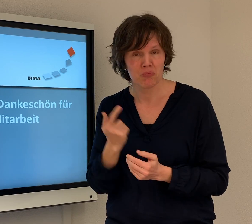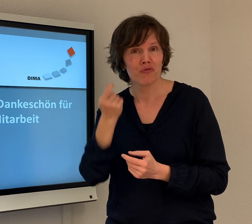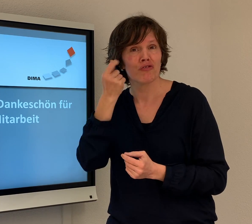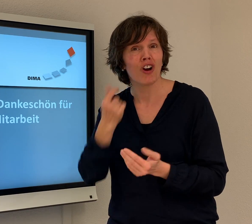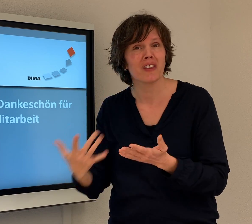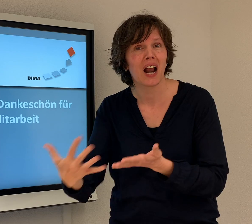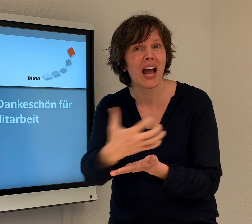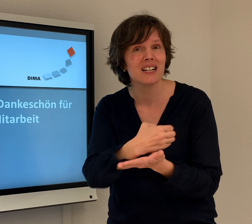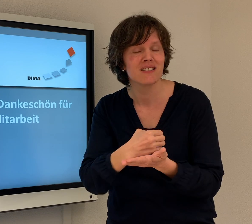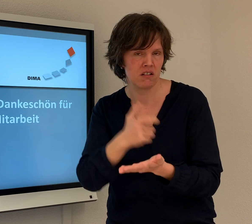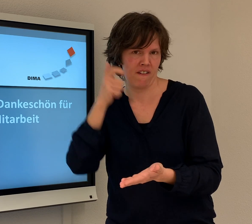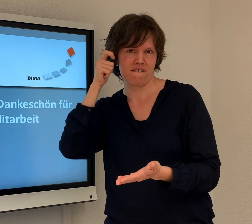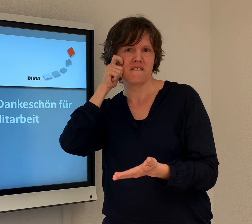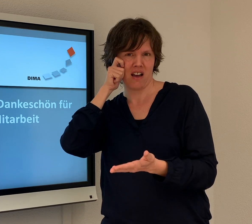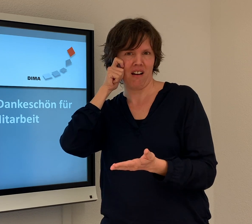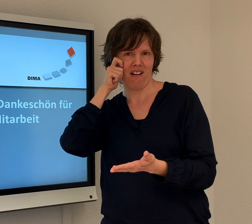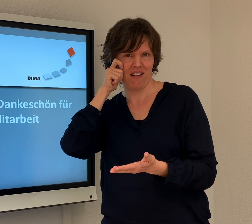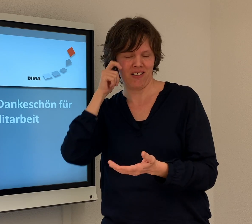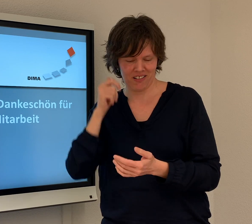I'll take the here, next time.